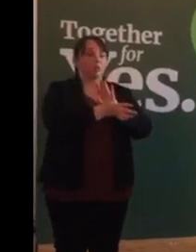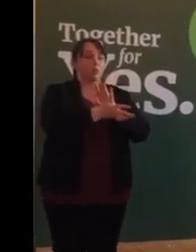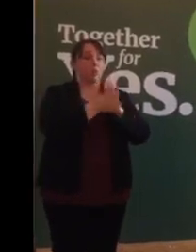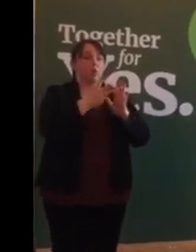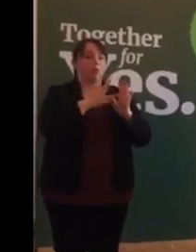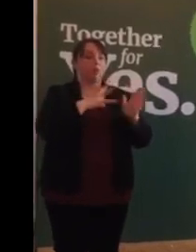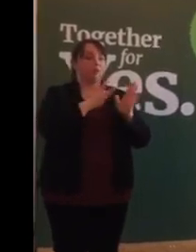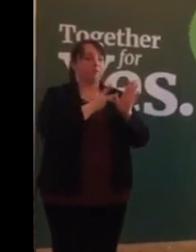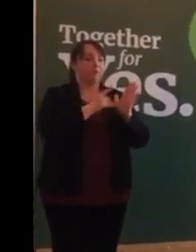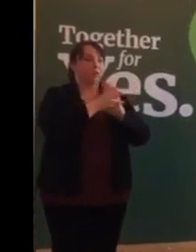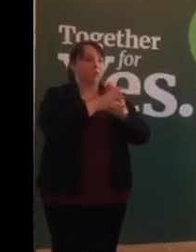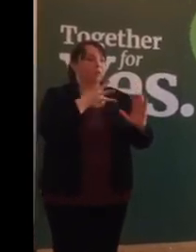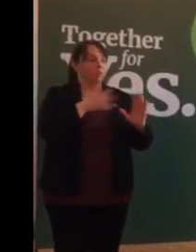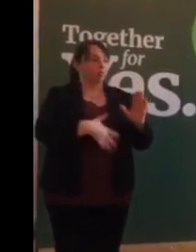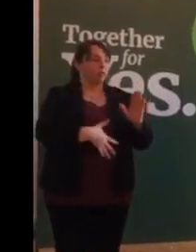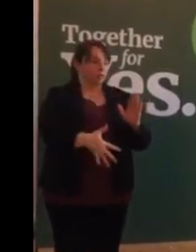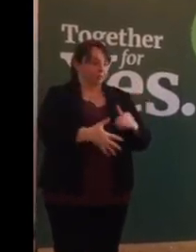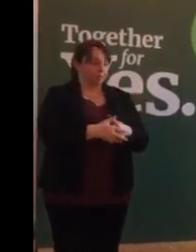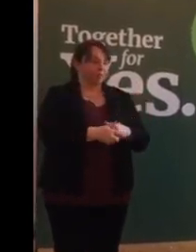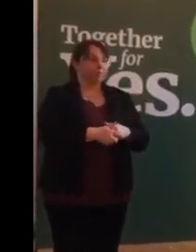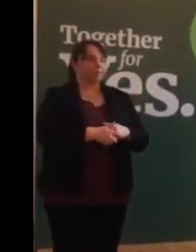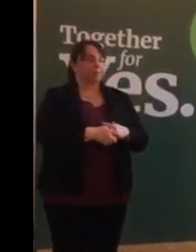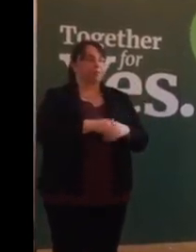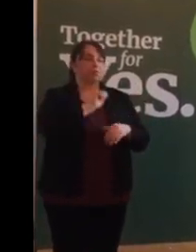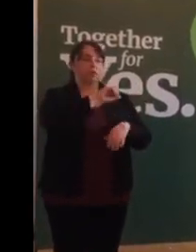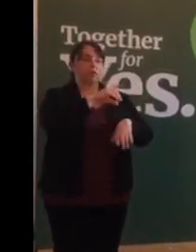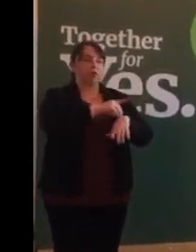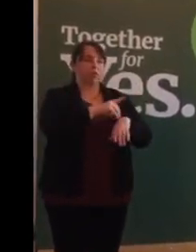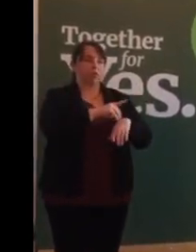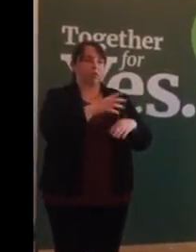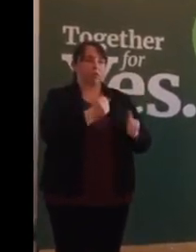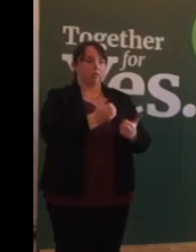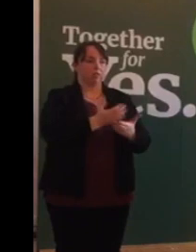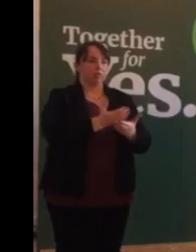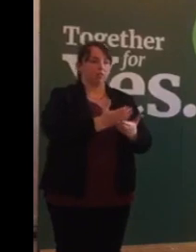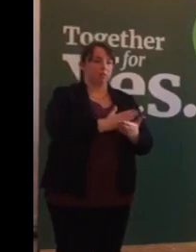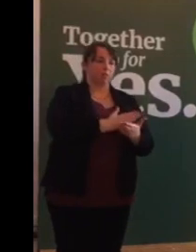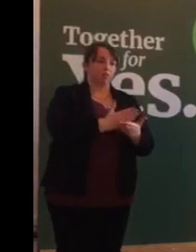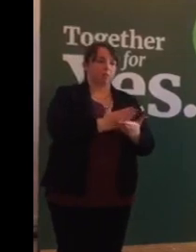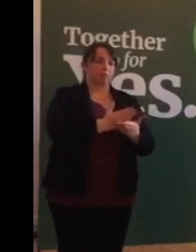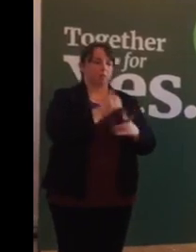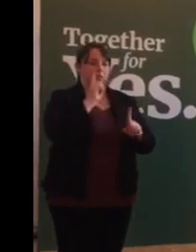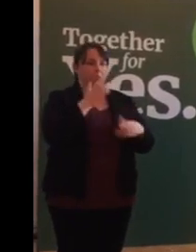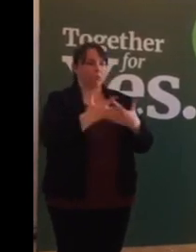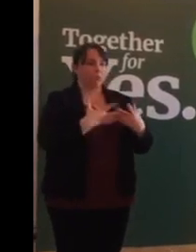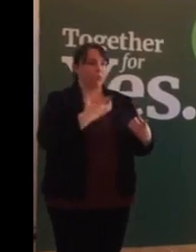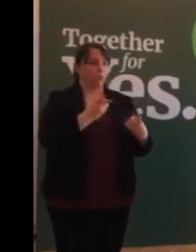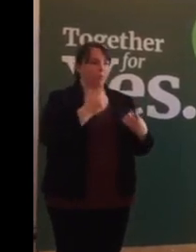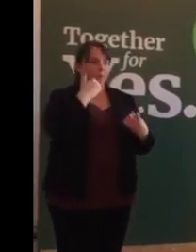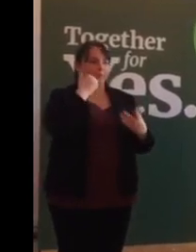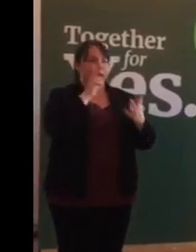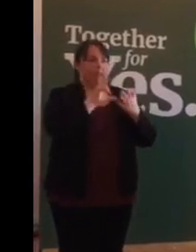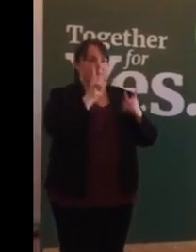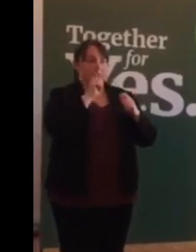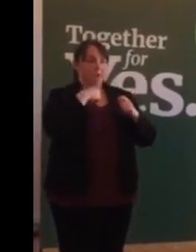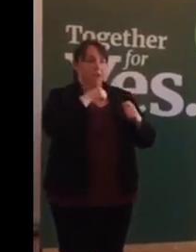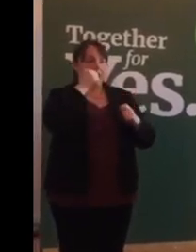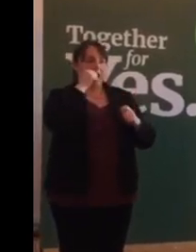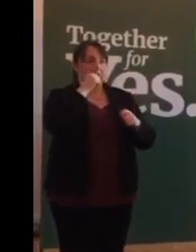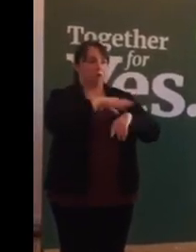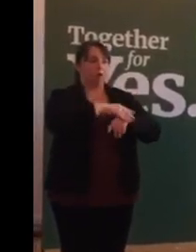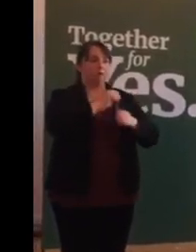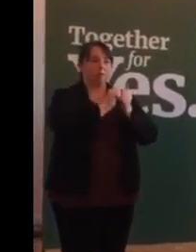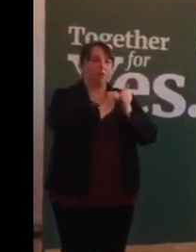she was 15 weeks pregnant. Her doctors were uncertain because of the Eighth Amendment as to whether or not they could turn off her support